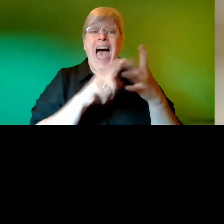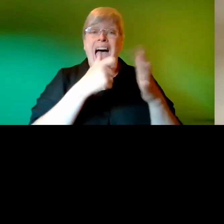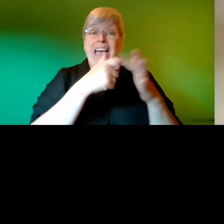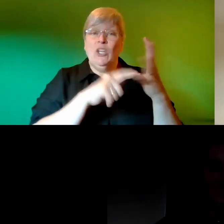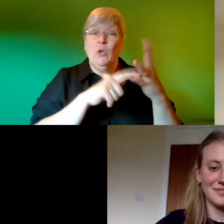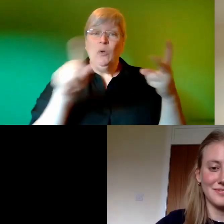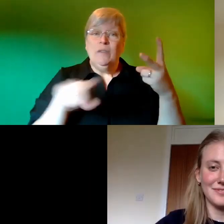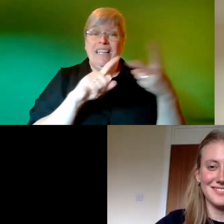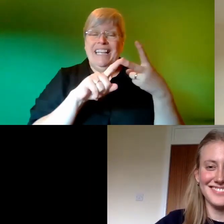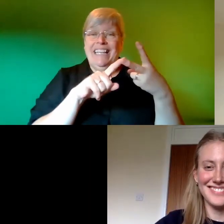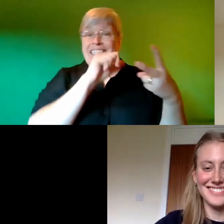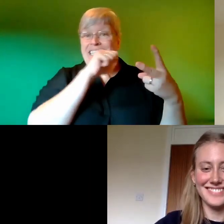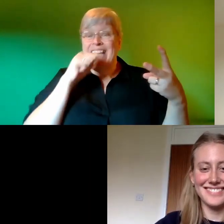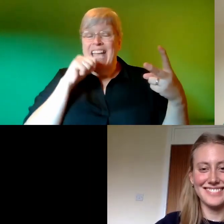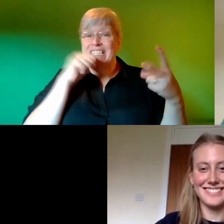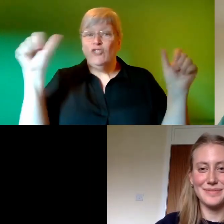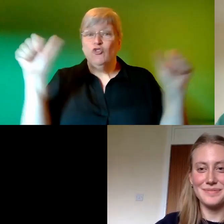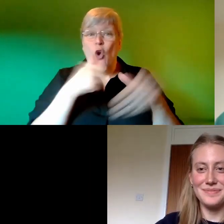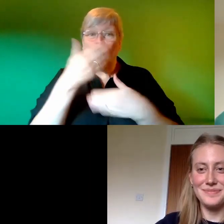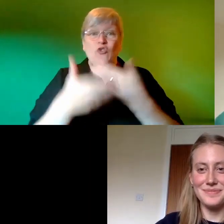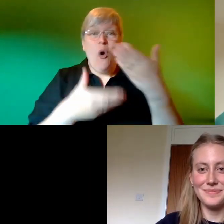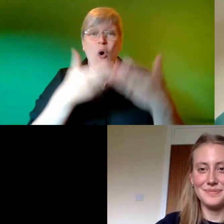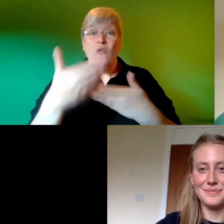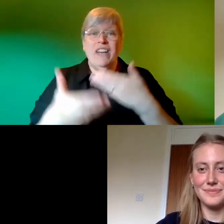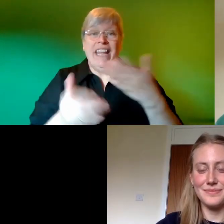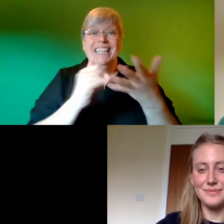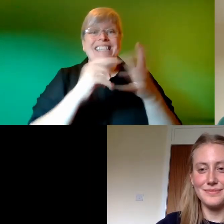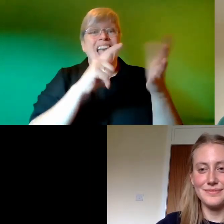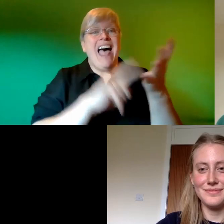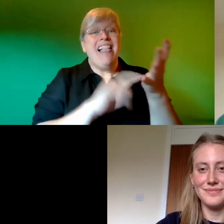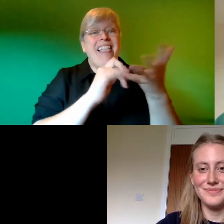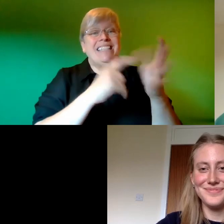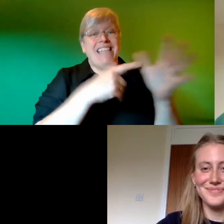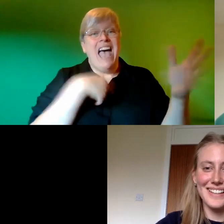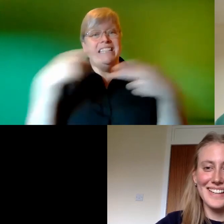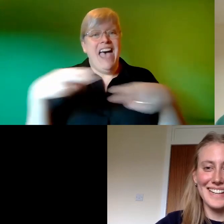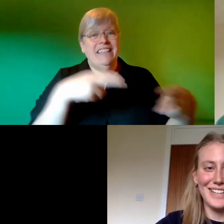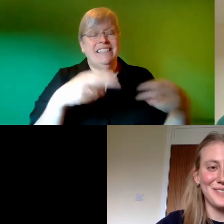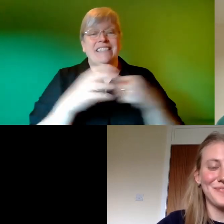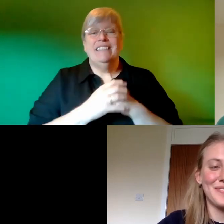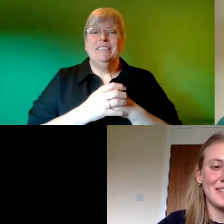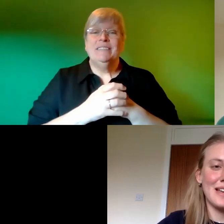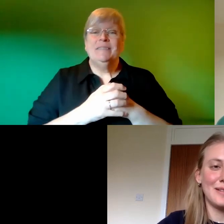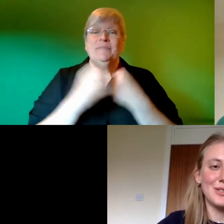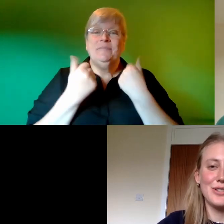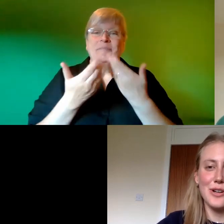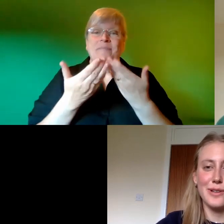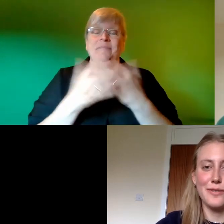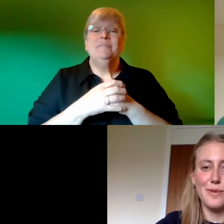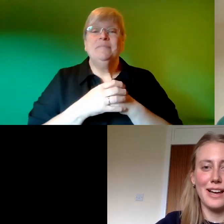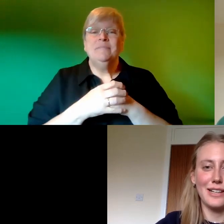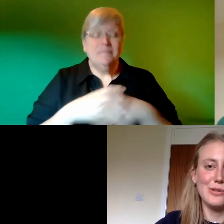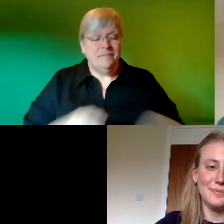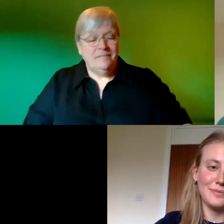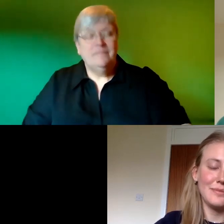story that i really liked i mean it's called salsa dance and go ahead madeline thank you um so to start